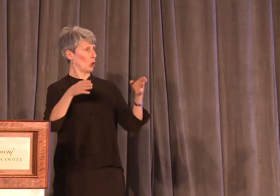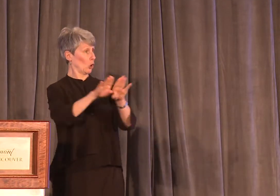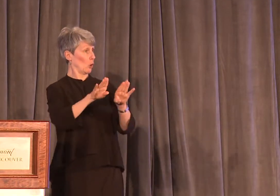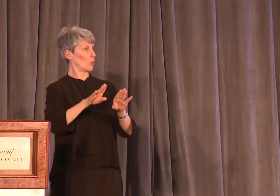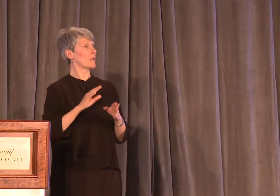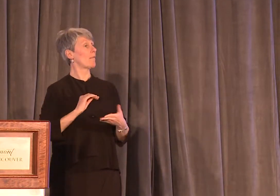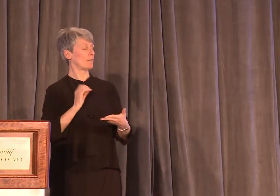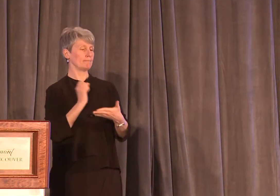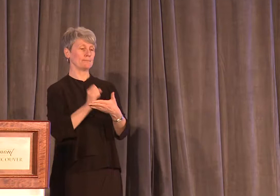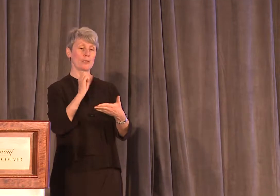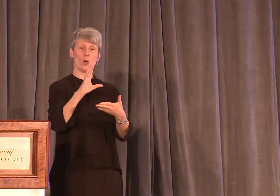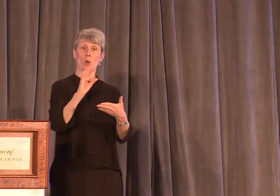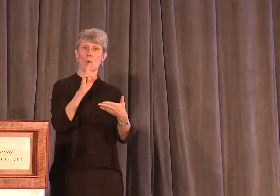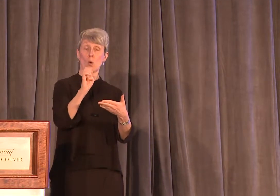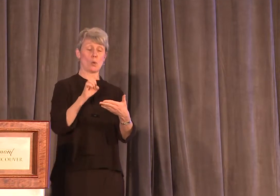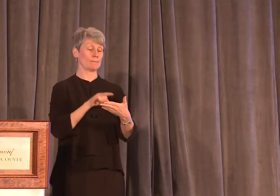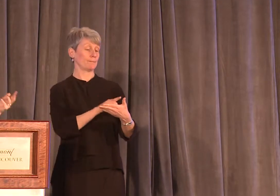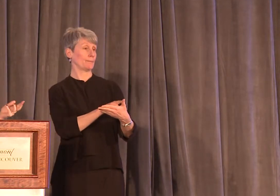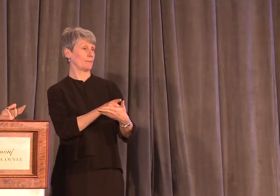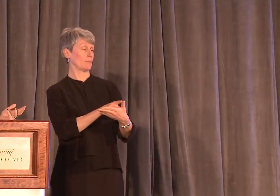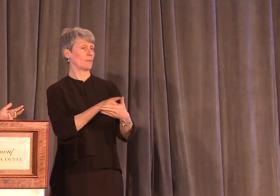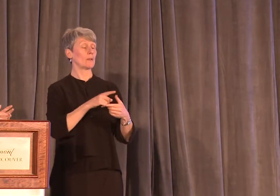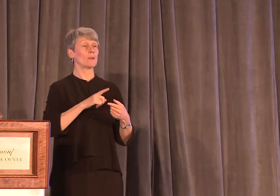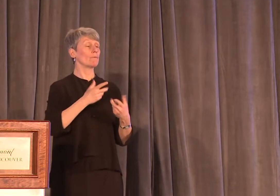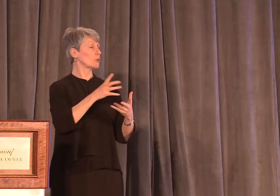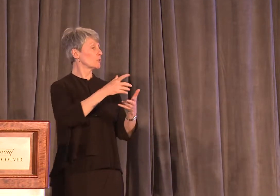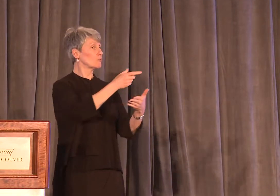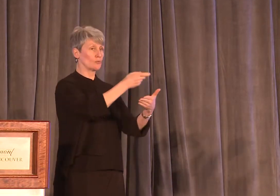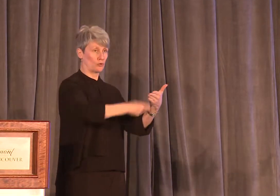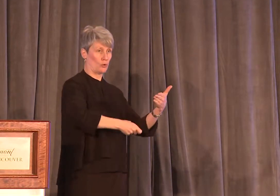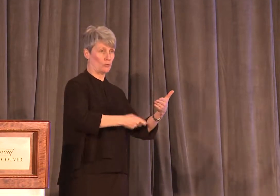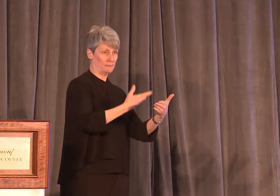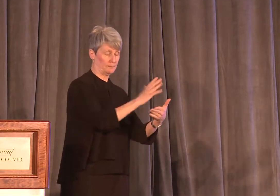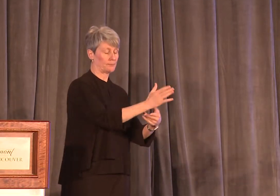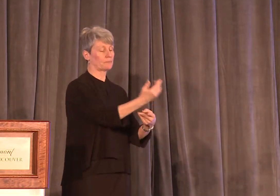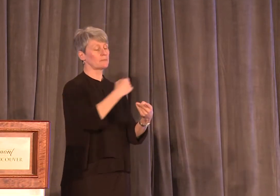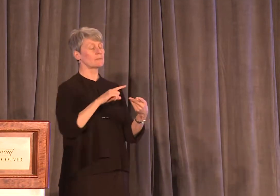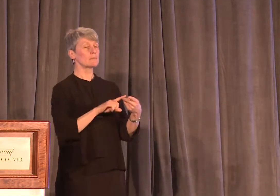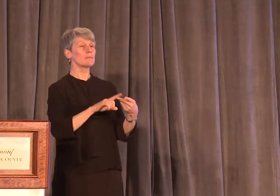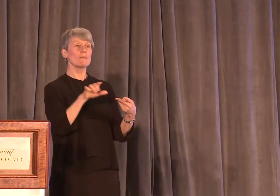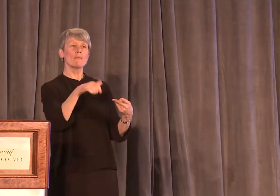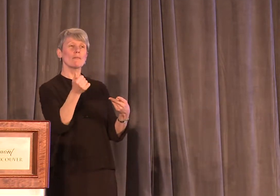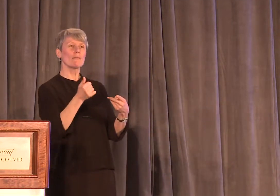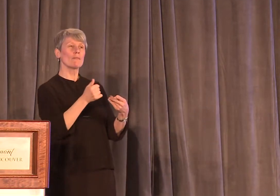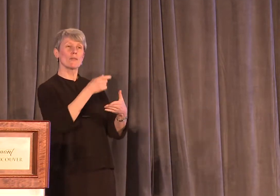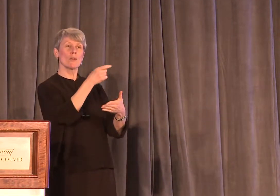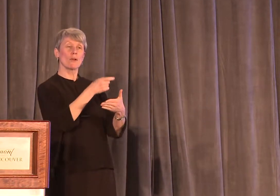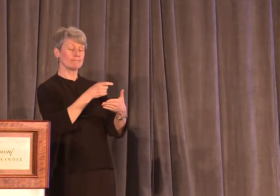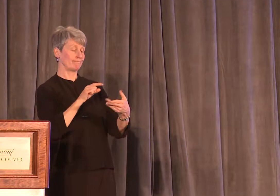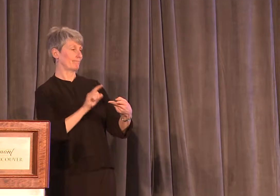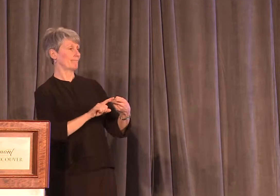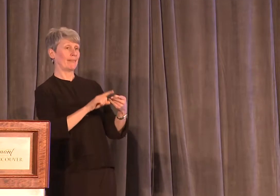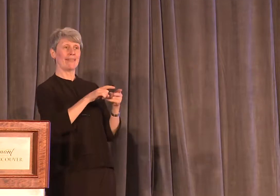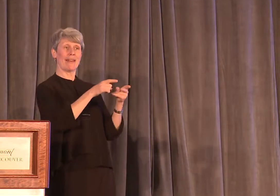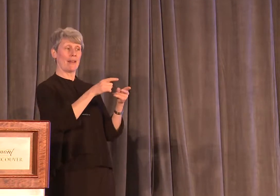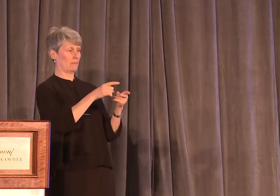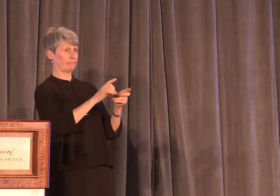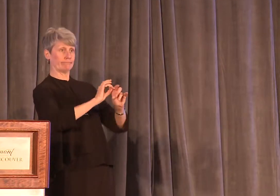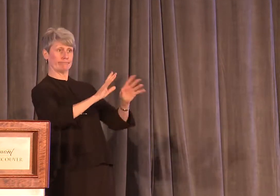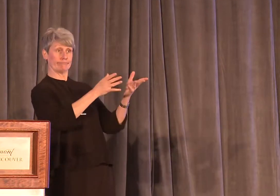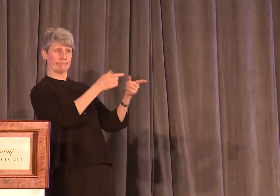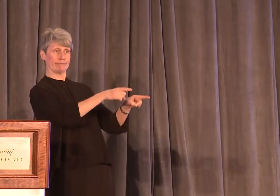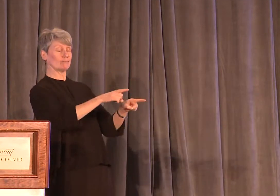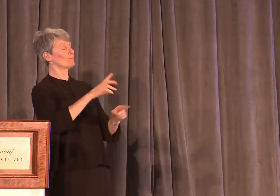meaning. One of those codes means, we've charged somebody. One of those codes means, this crime didn't happen.